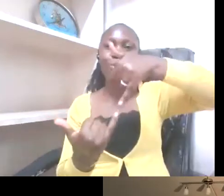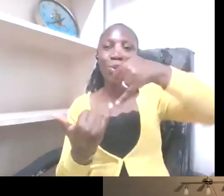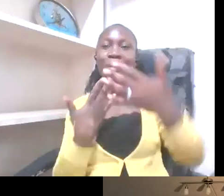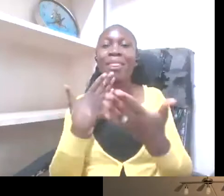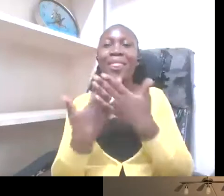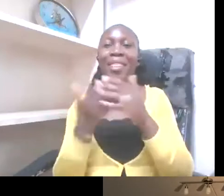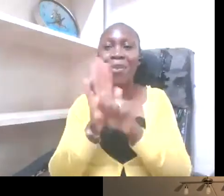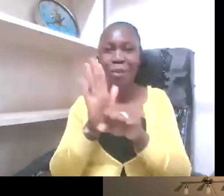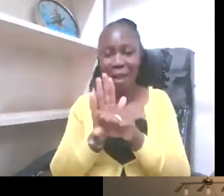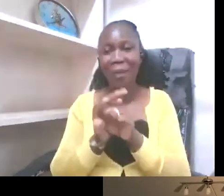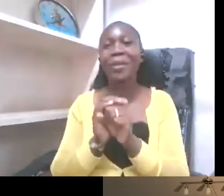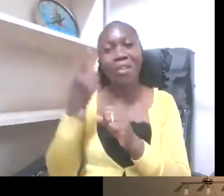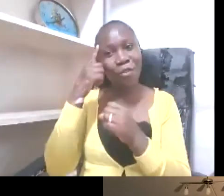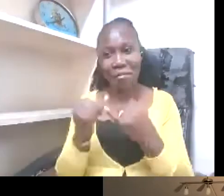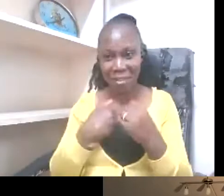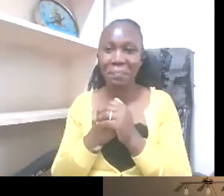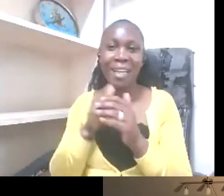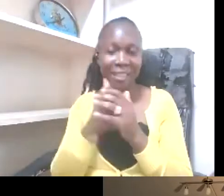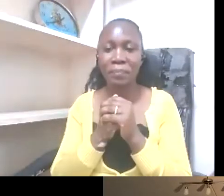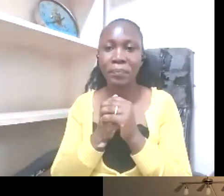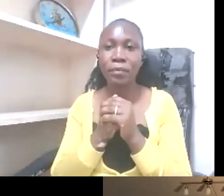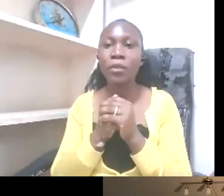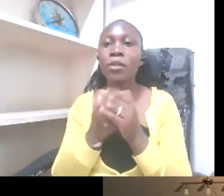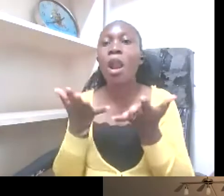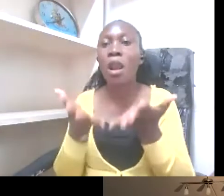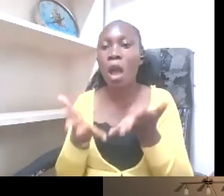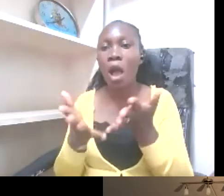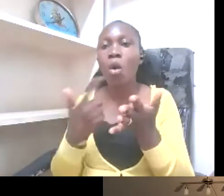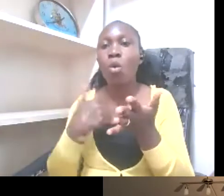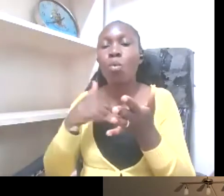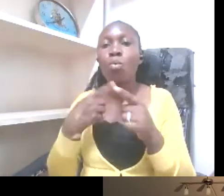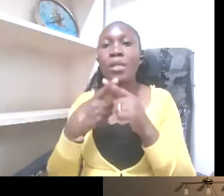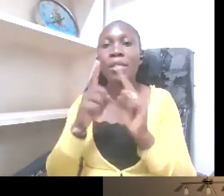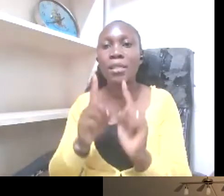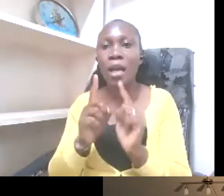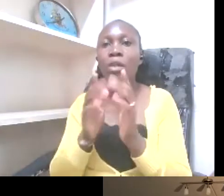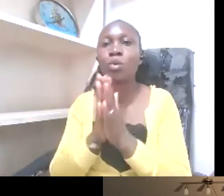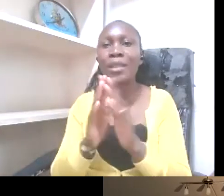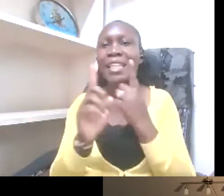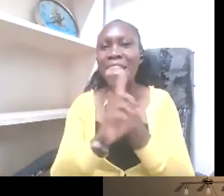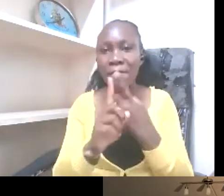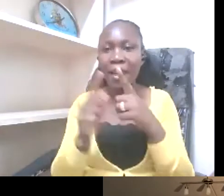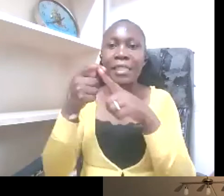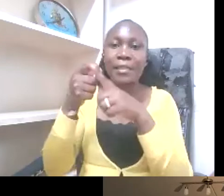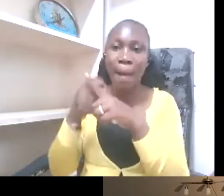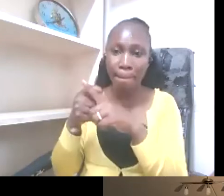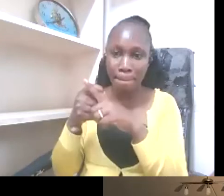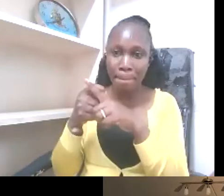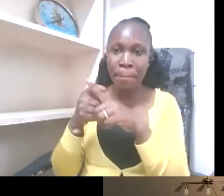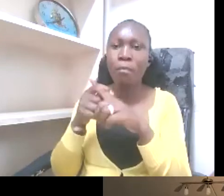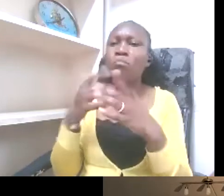maybe starting off with terminologies around people in the deaf community.